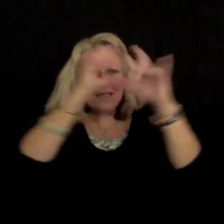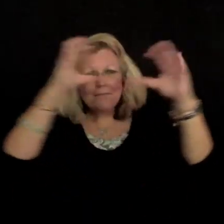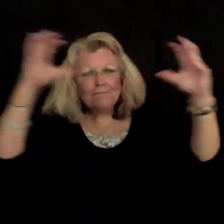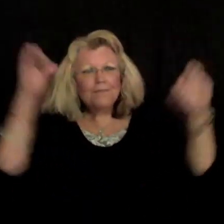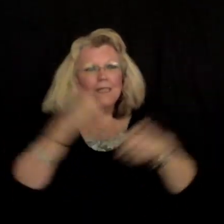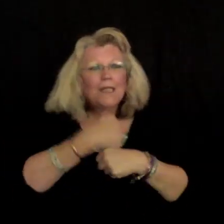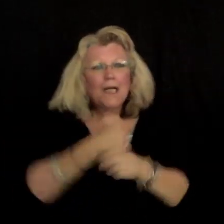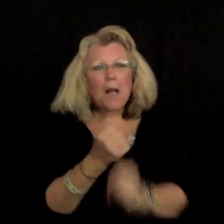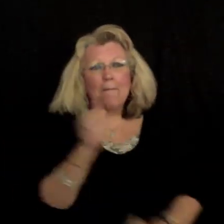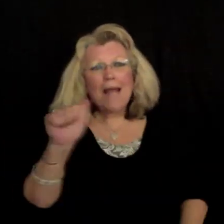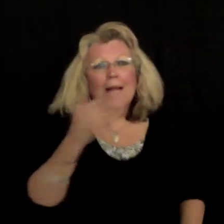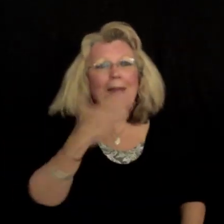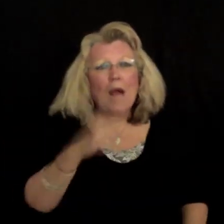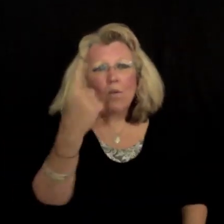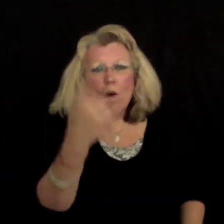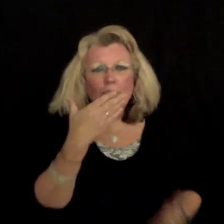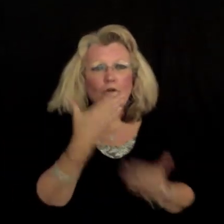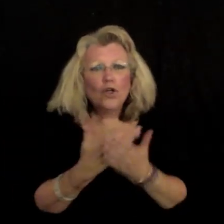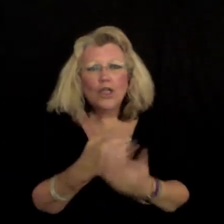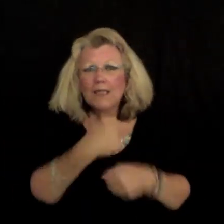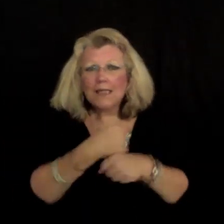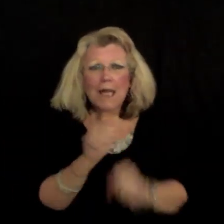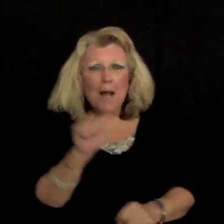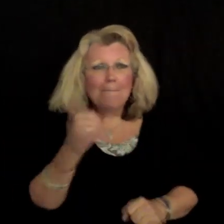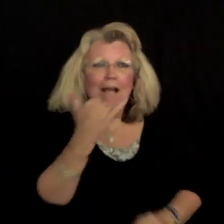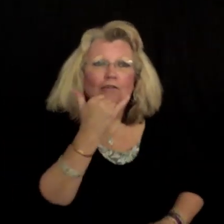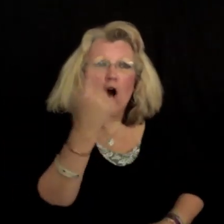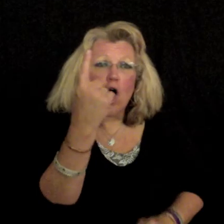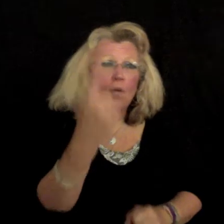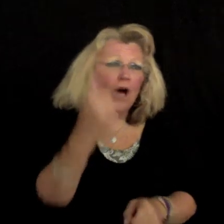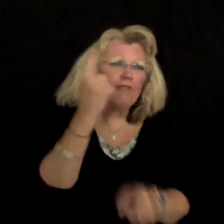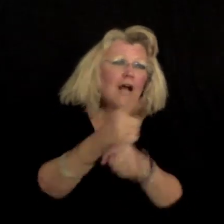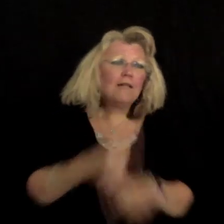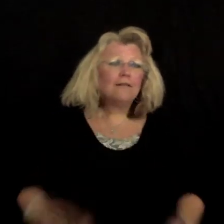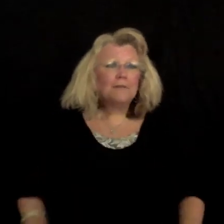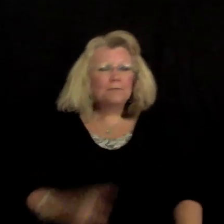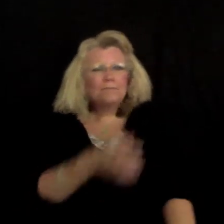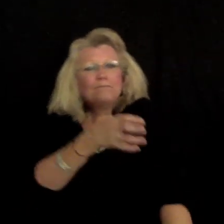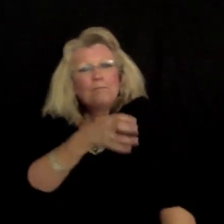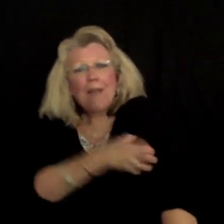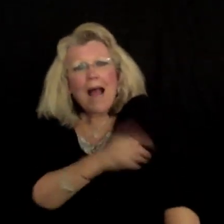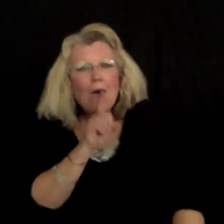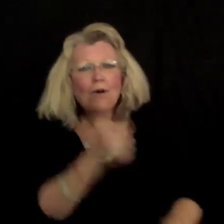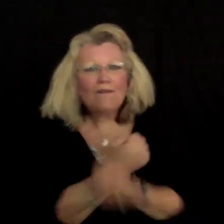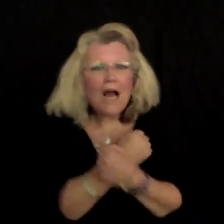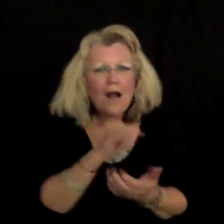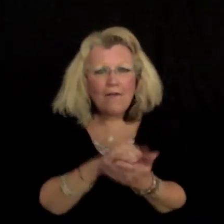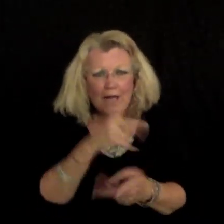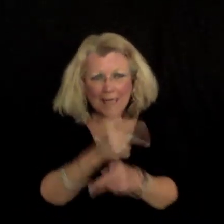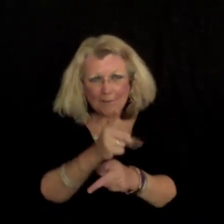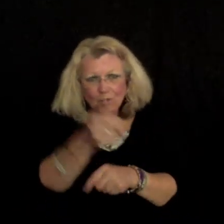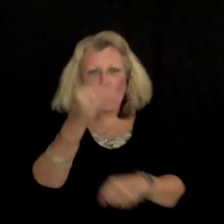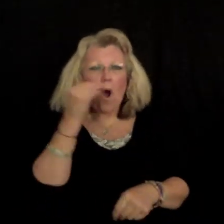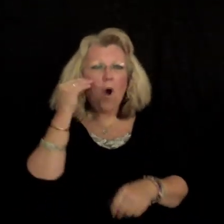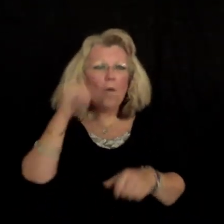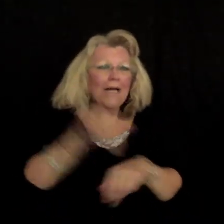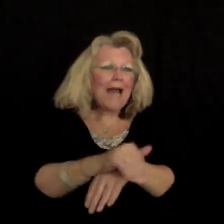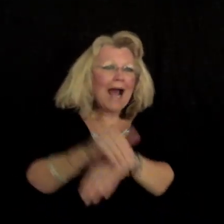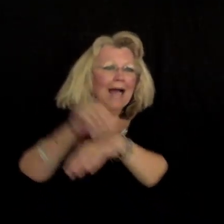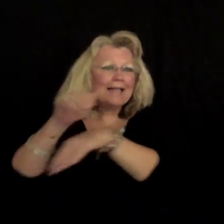Make a bad one good, don't be a wrong one How the love, keep you home at night